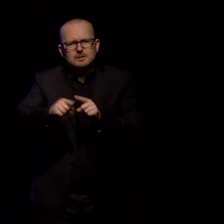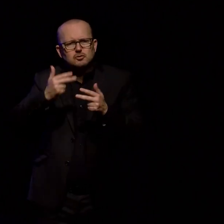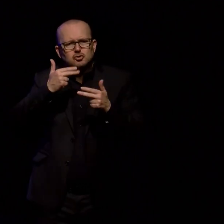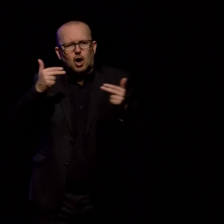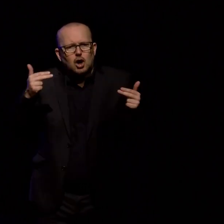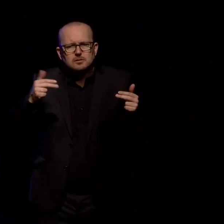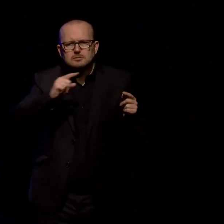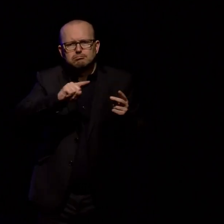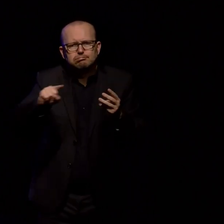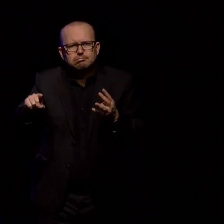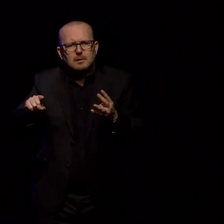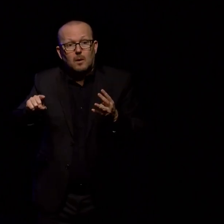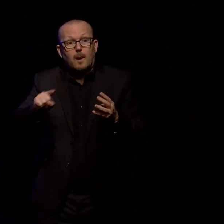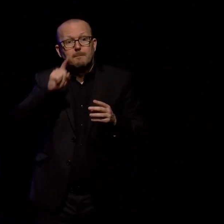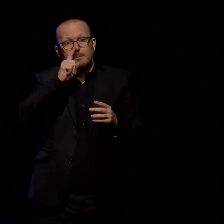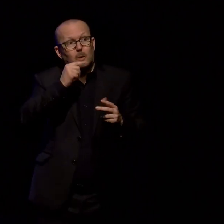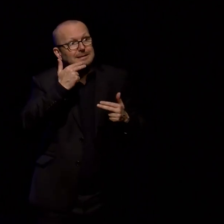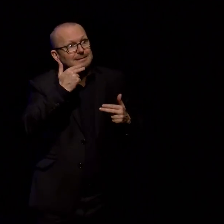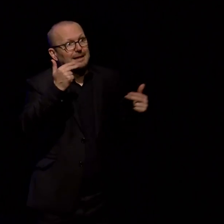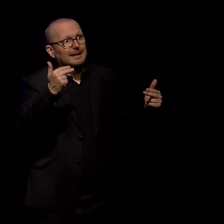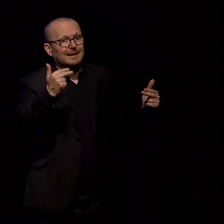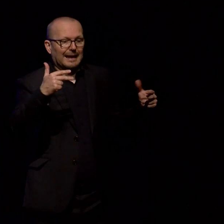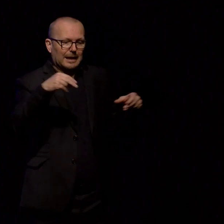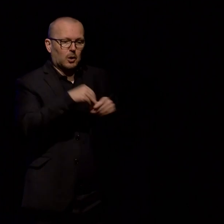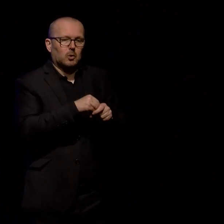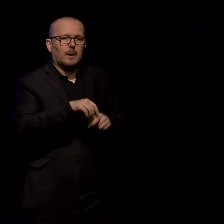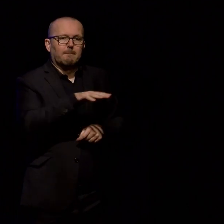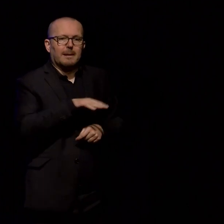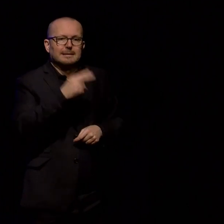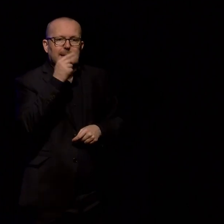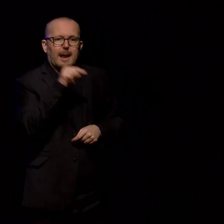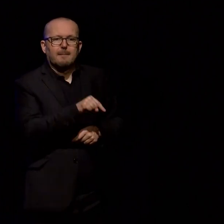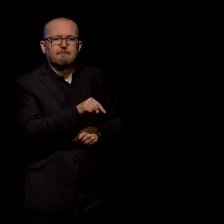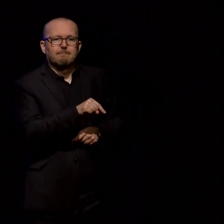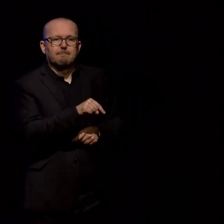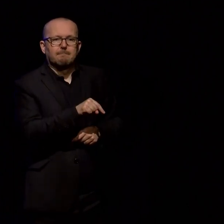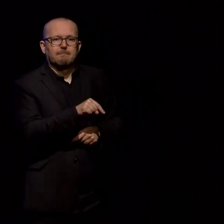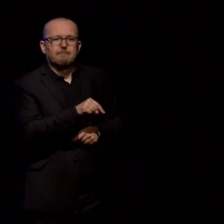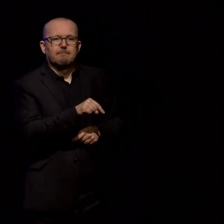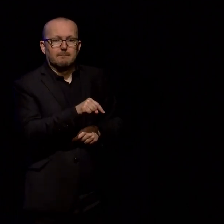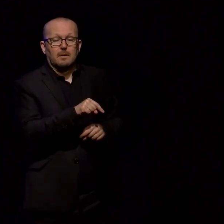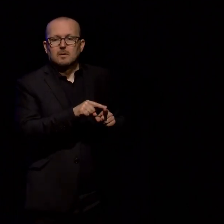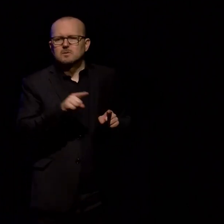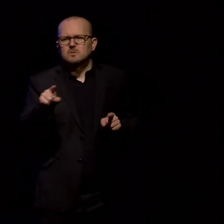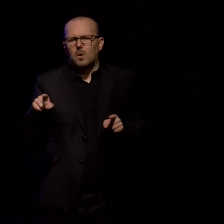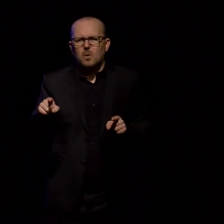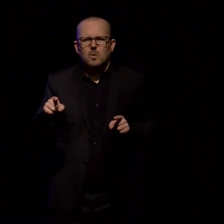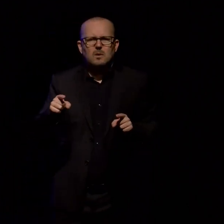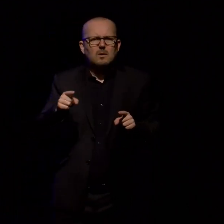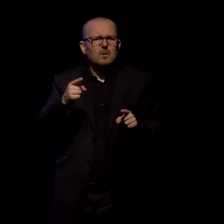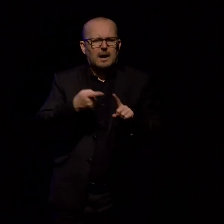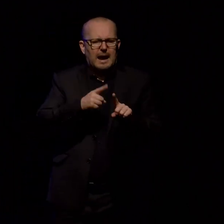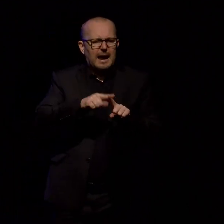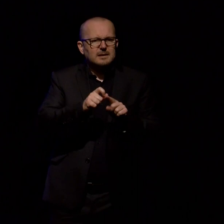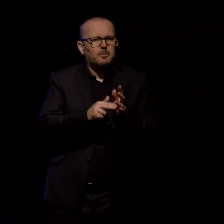about a place in New Zealand so there are things in there like there's the exponents singing about